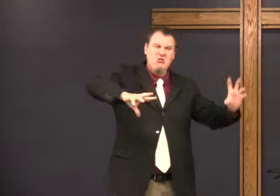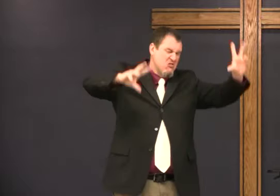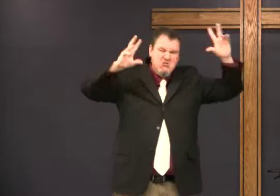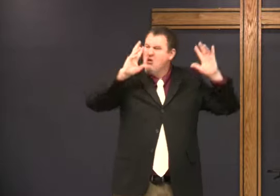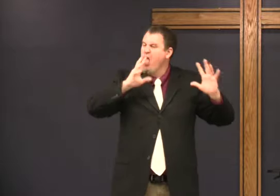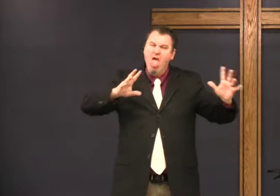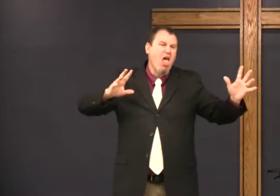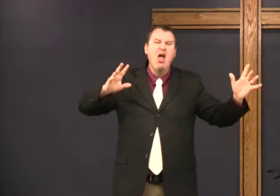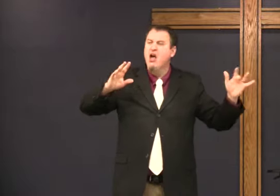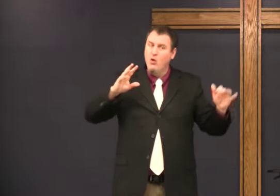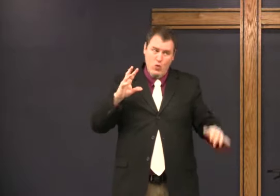angry.